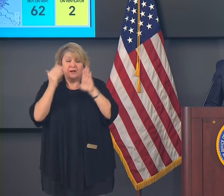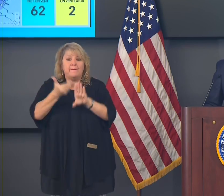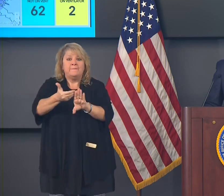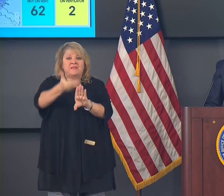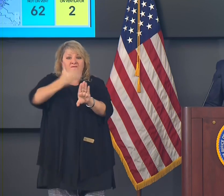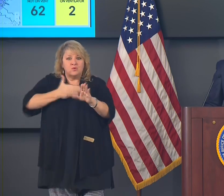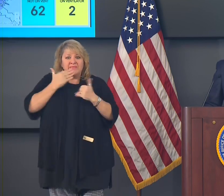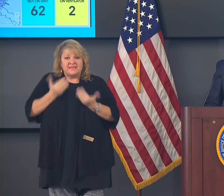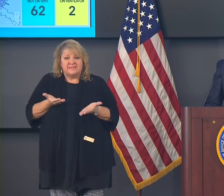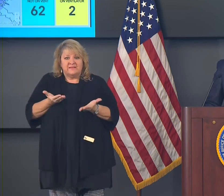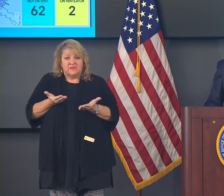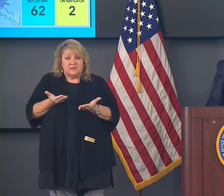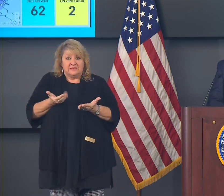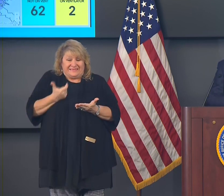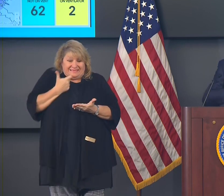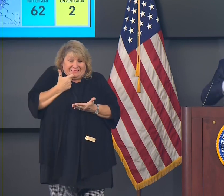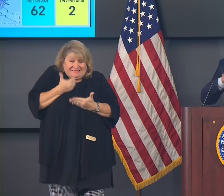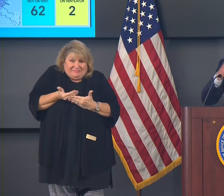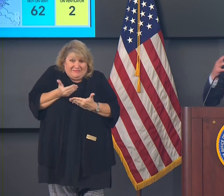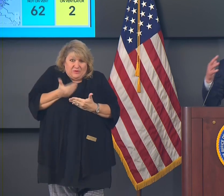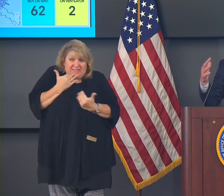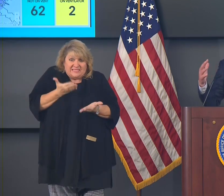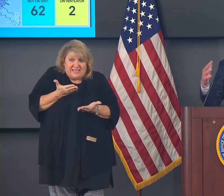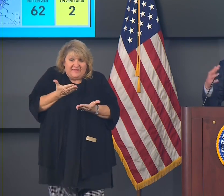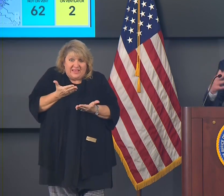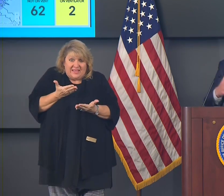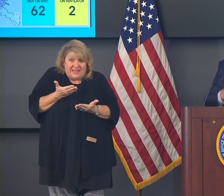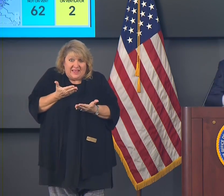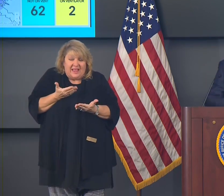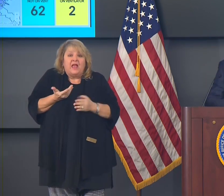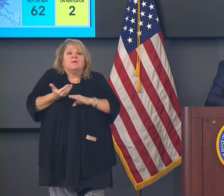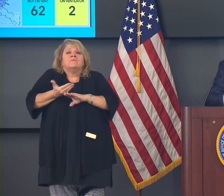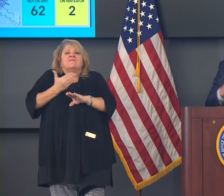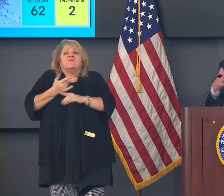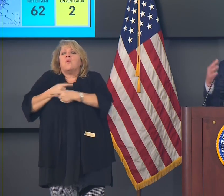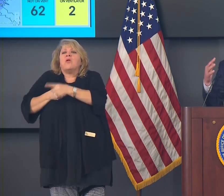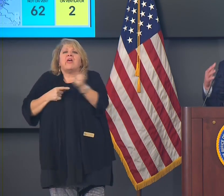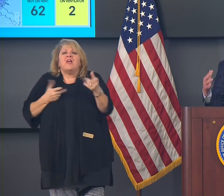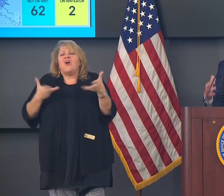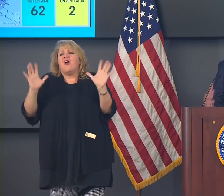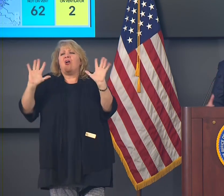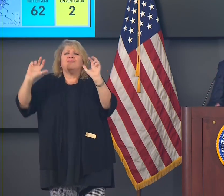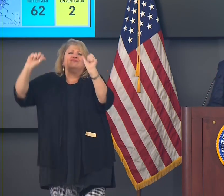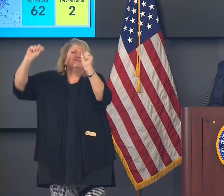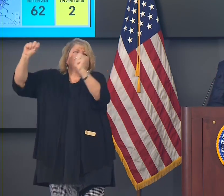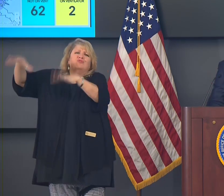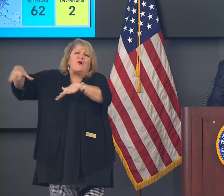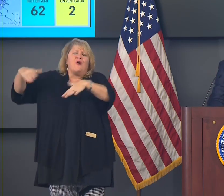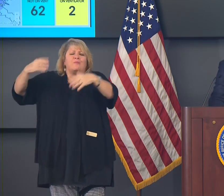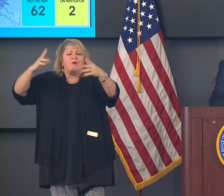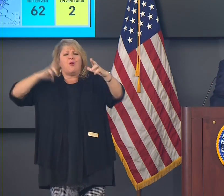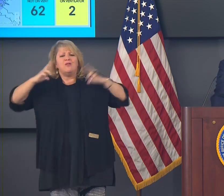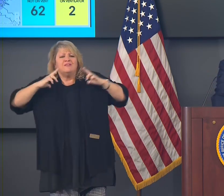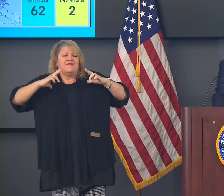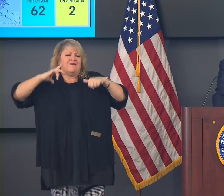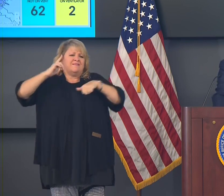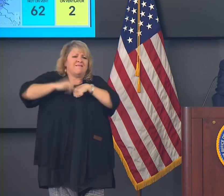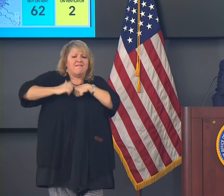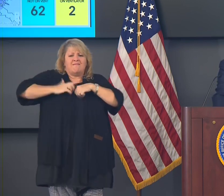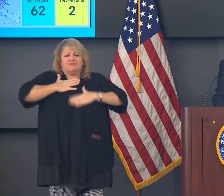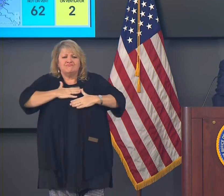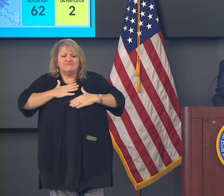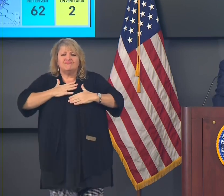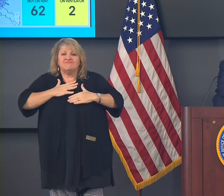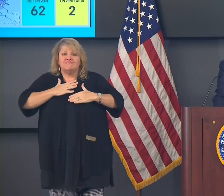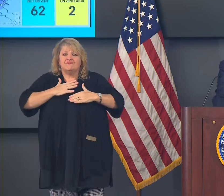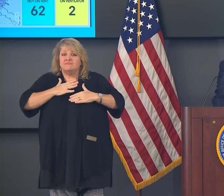holiday and before they get wrapped up in the extended holiday season and so that